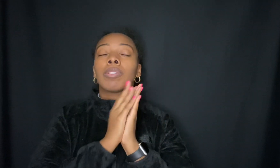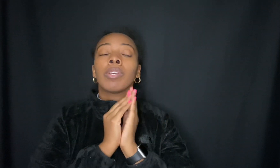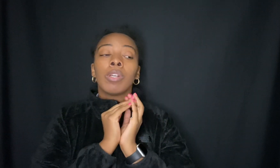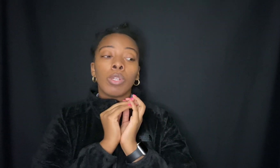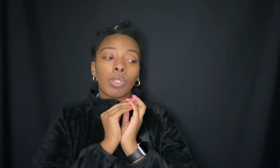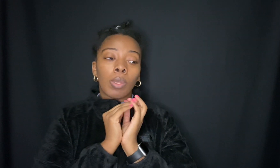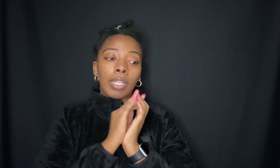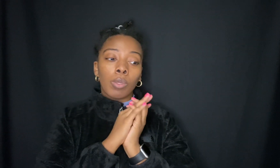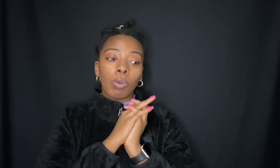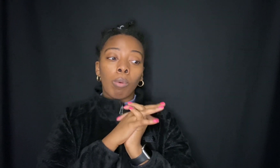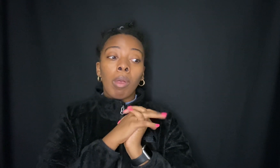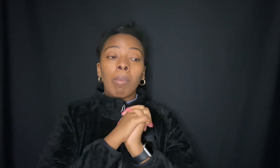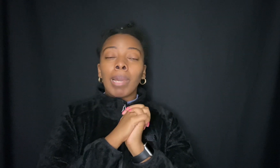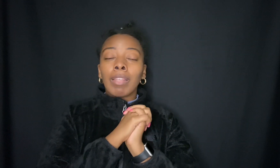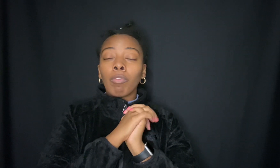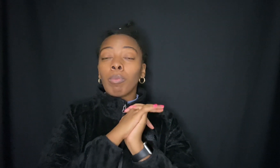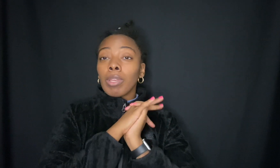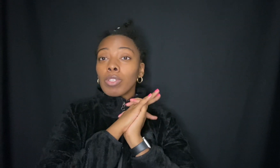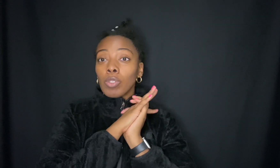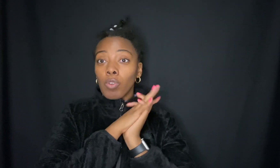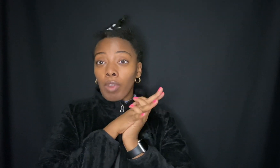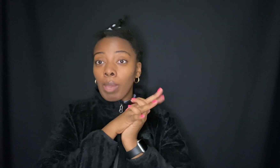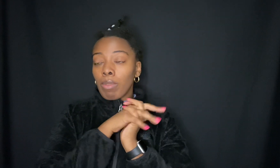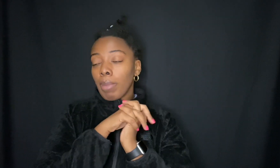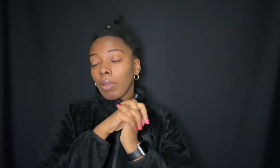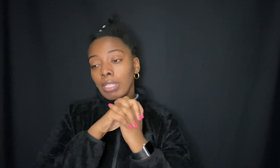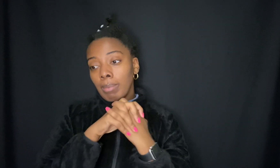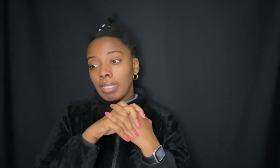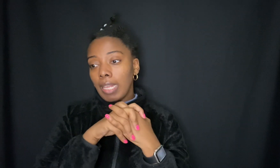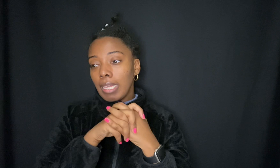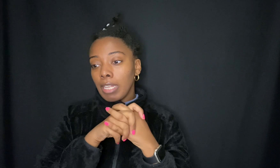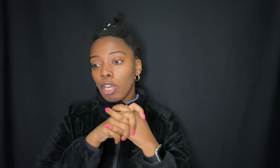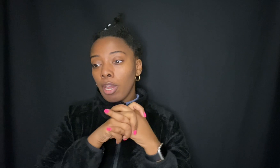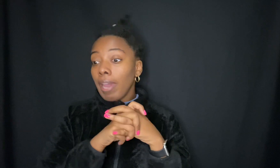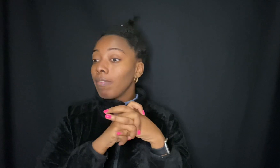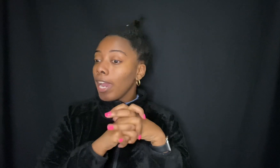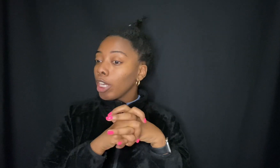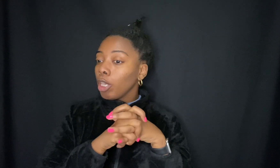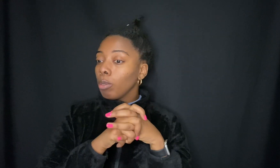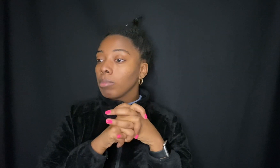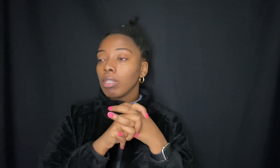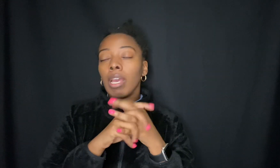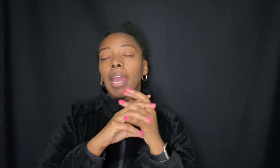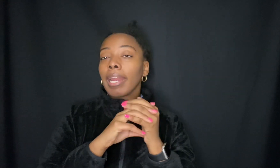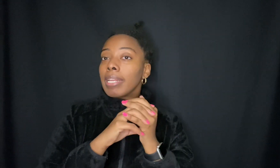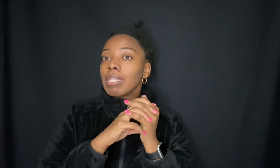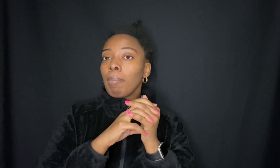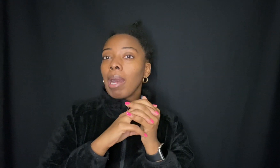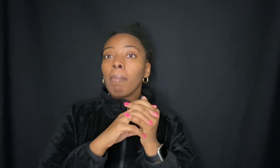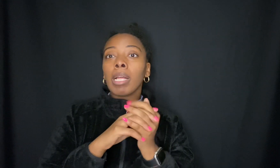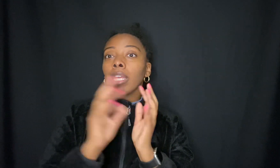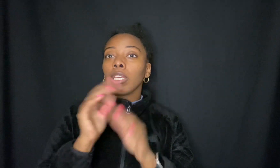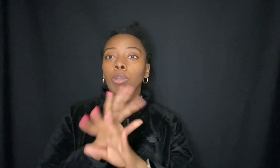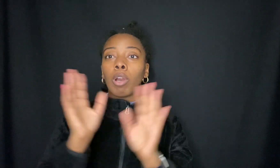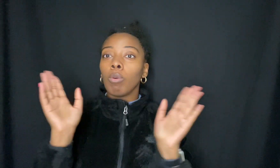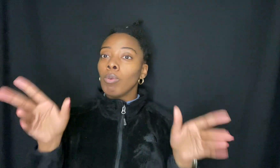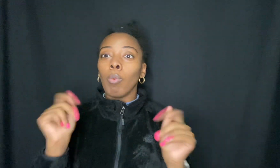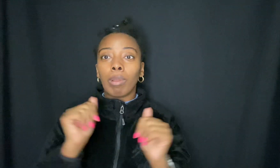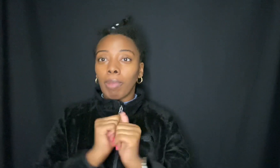so that's cool my living room looks great with my christmas things in here i vacuumed i need to mop but like you know one month